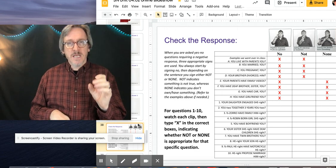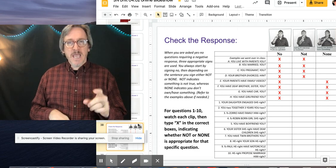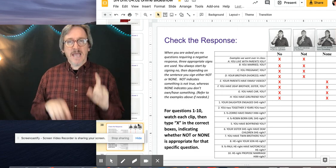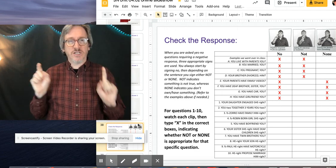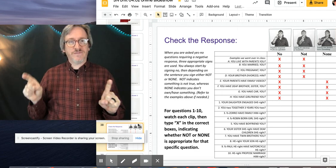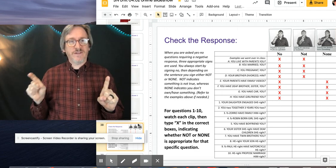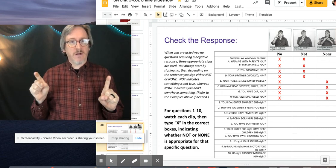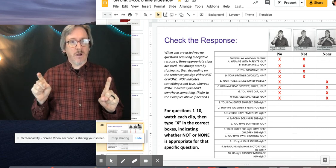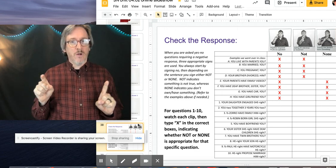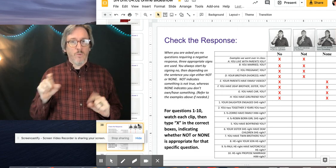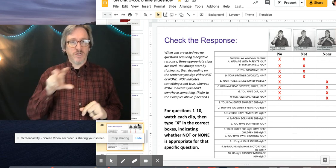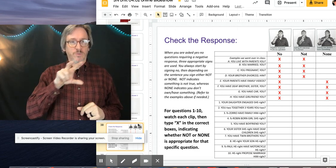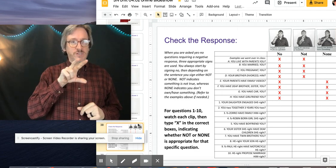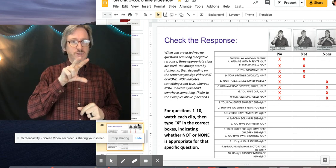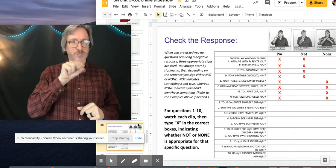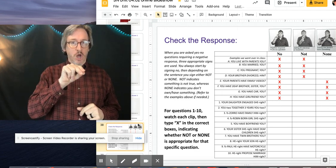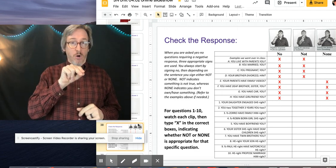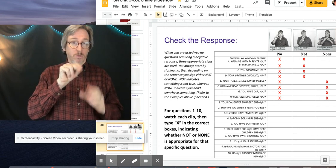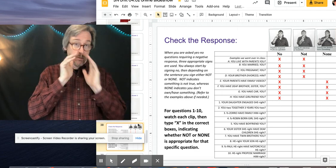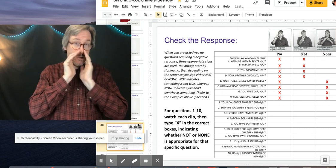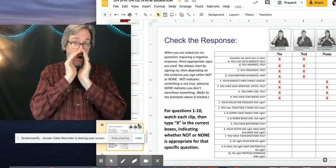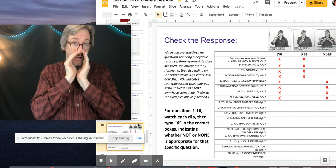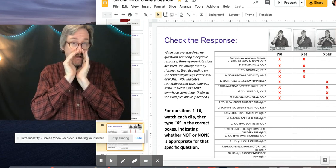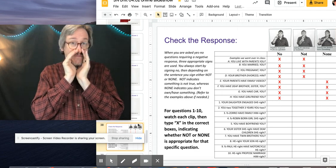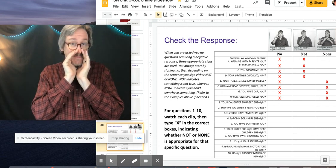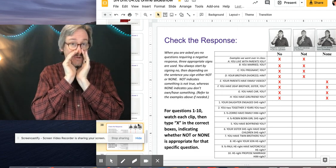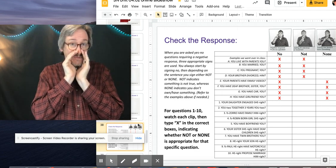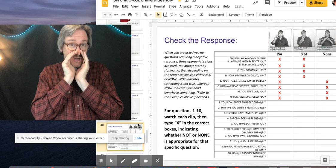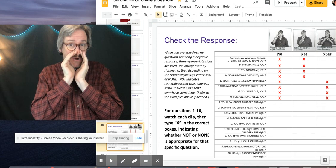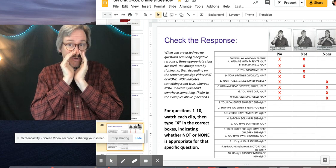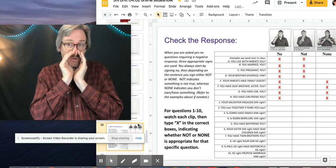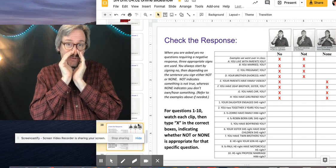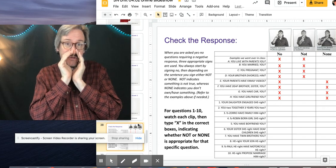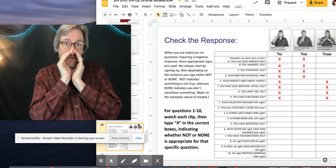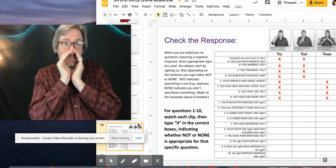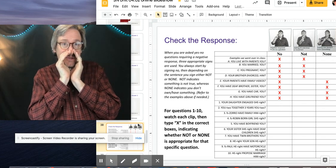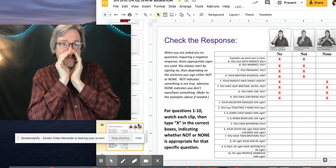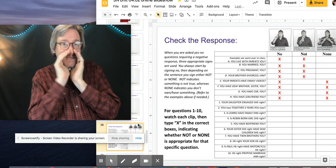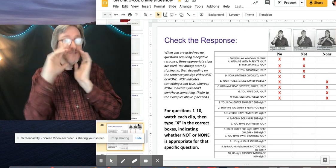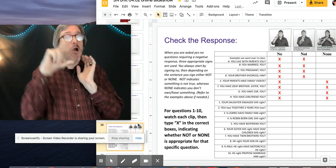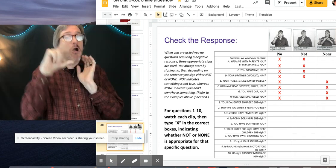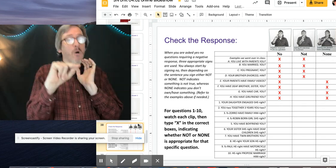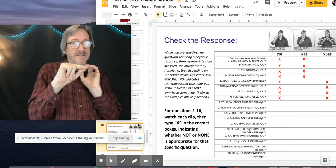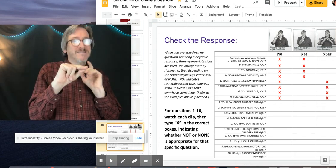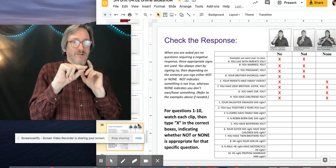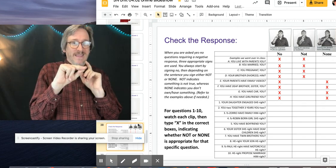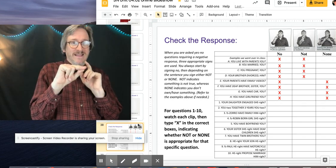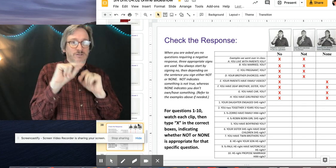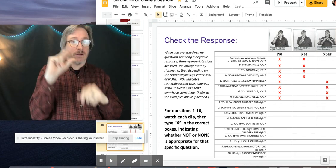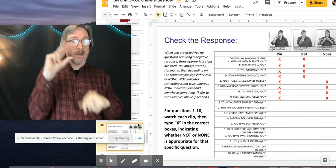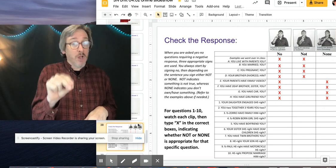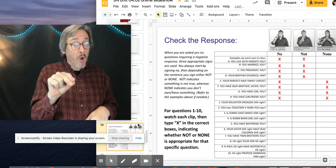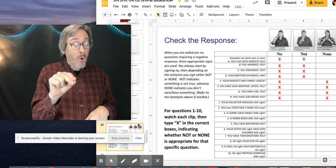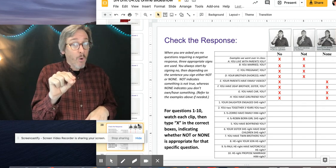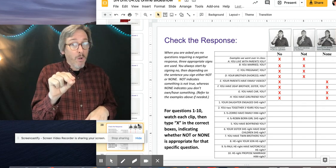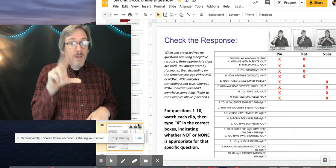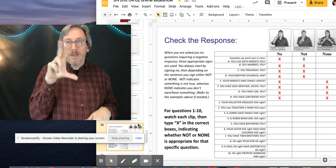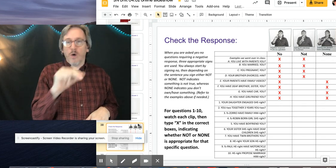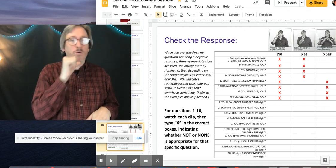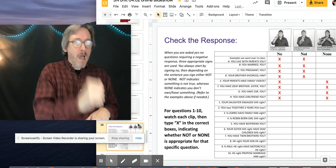and just figure out which ones use no. All of them use no. You should all be using no to start the answer, right? No,